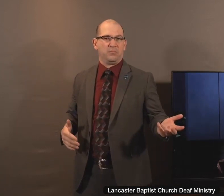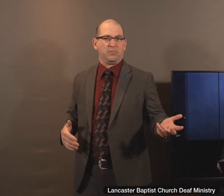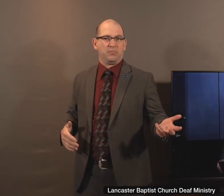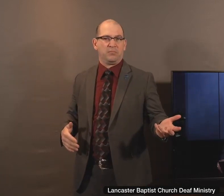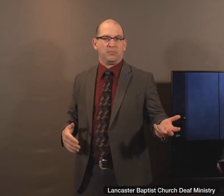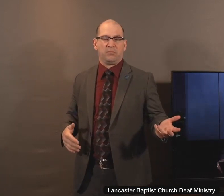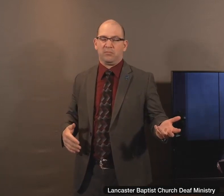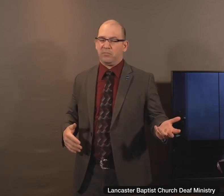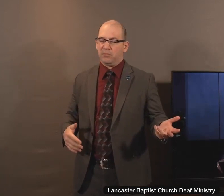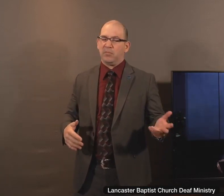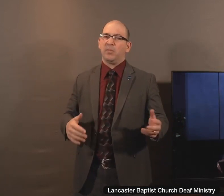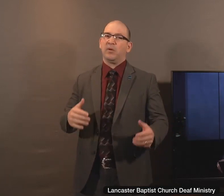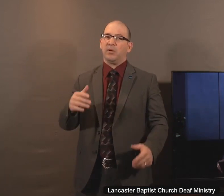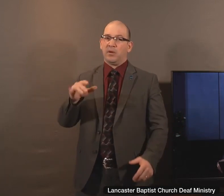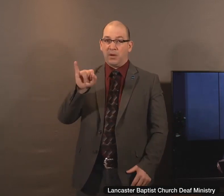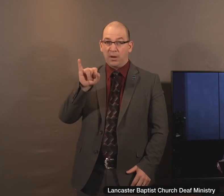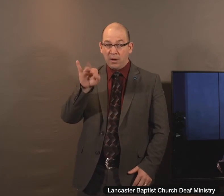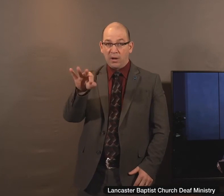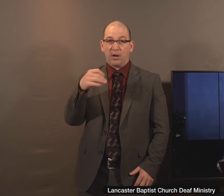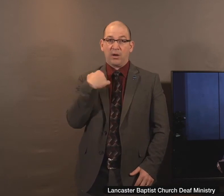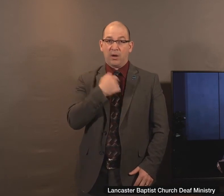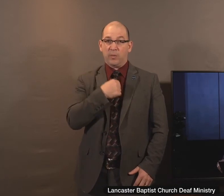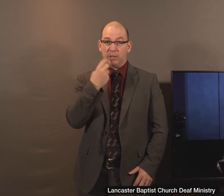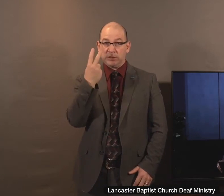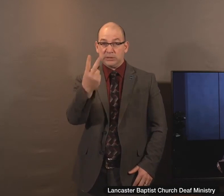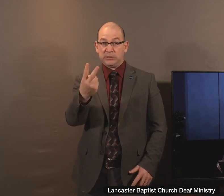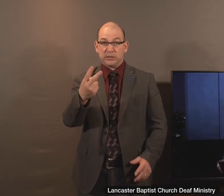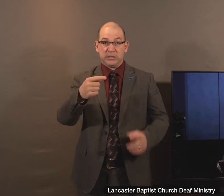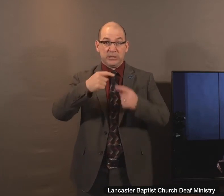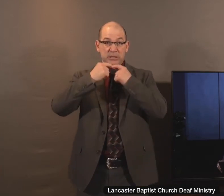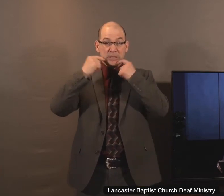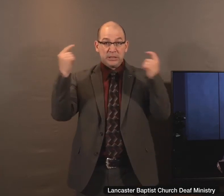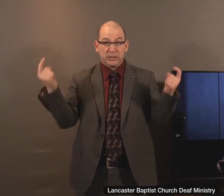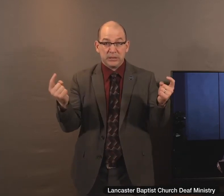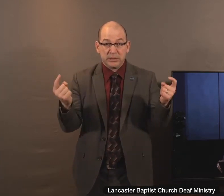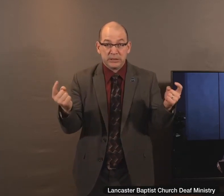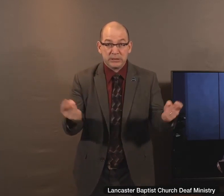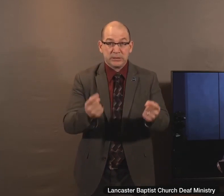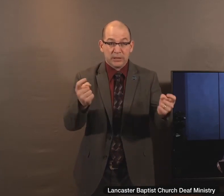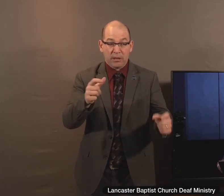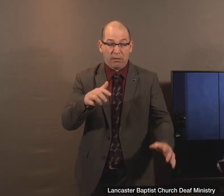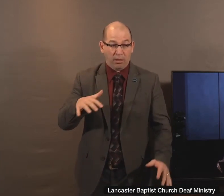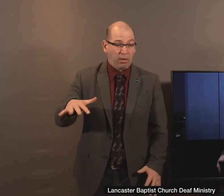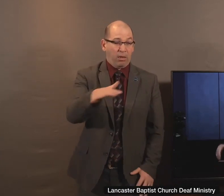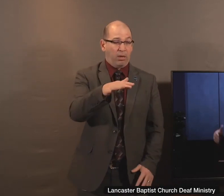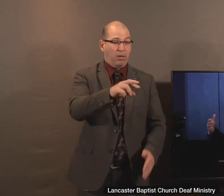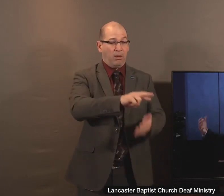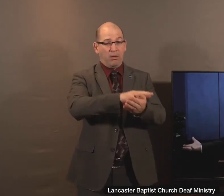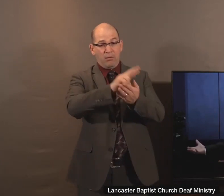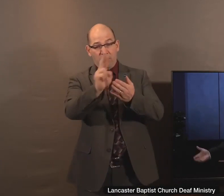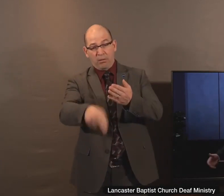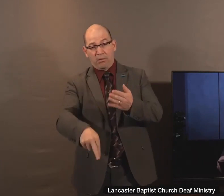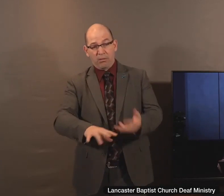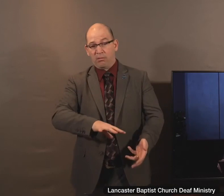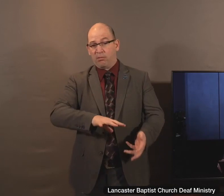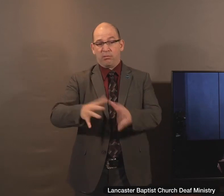say when observing the sinful consequences of our culture, and there is much sin in our culture, and there are many sinners around us.